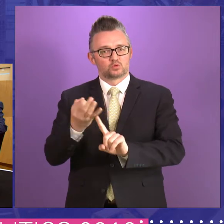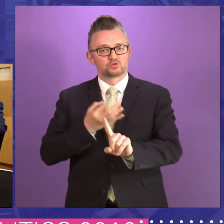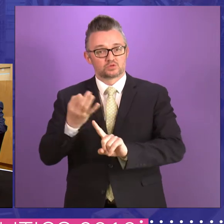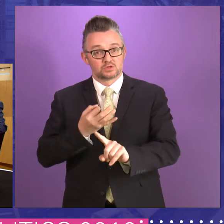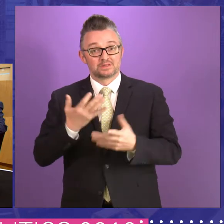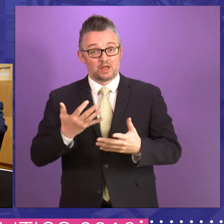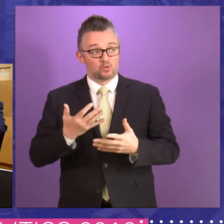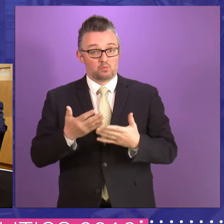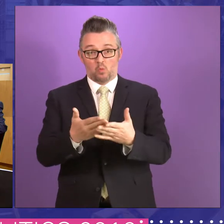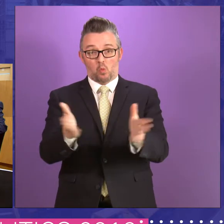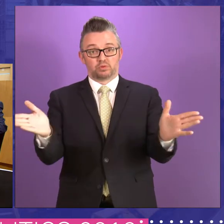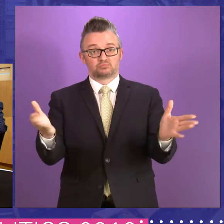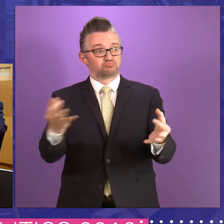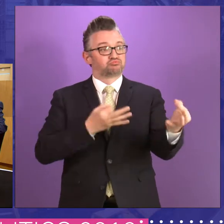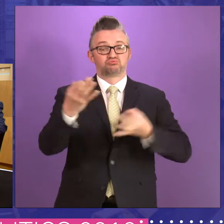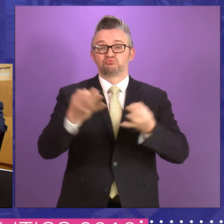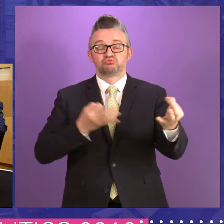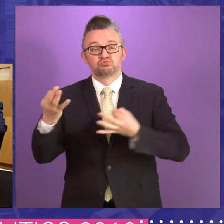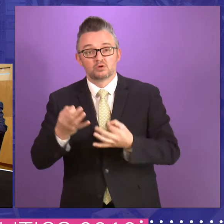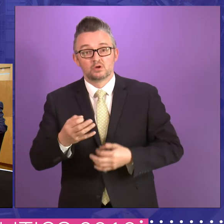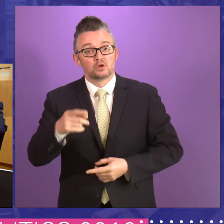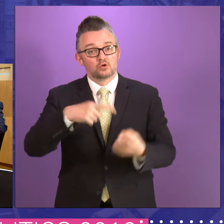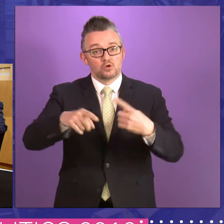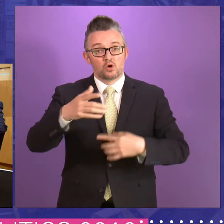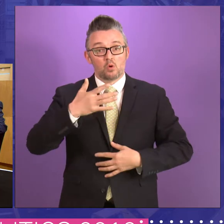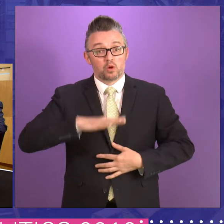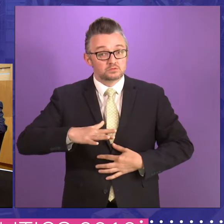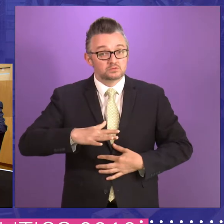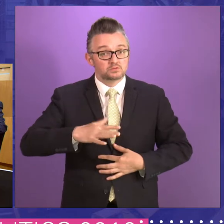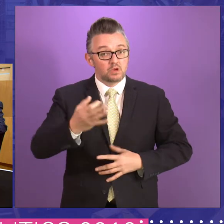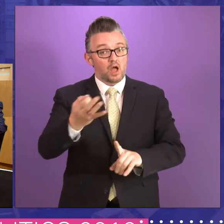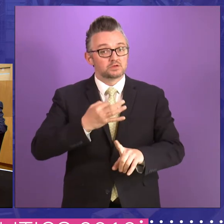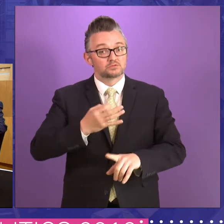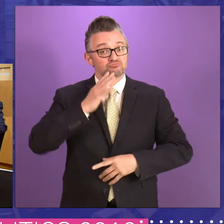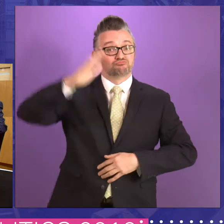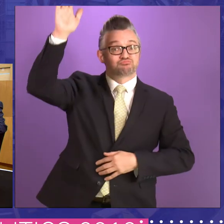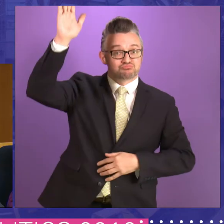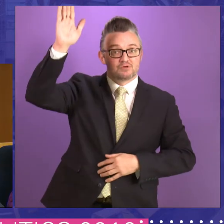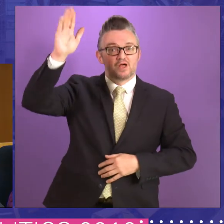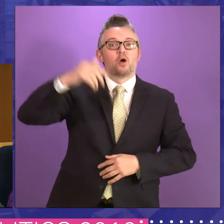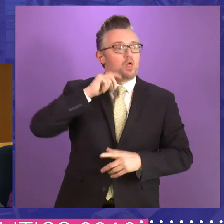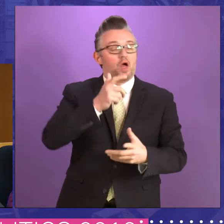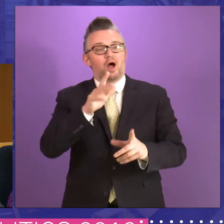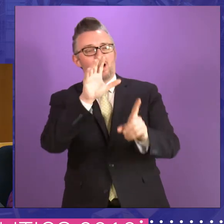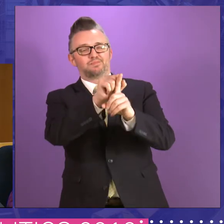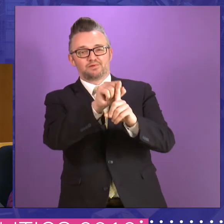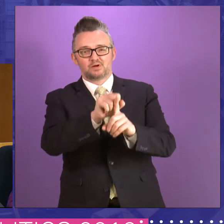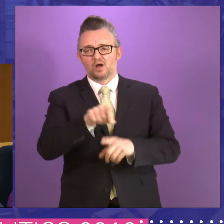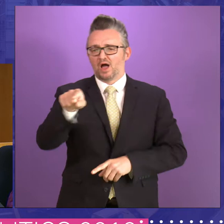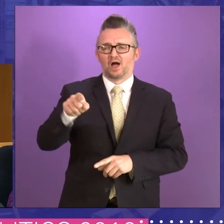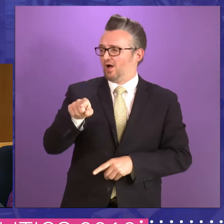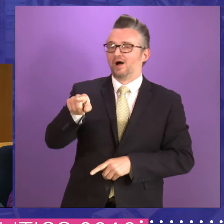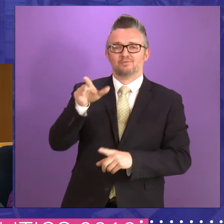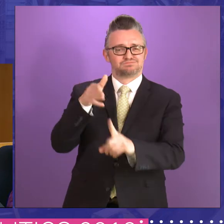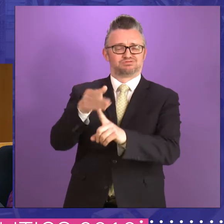now, we're now open to questions. Um, and so anybody that wants to catch my eye, just put your hand up or, and, uh, I've noticed quite a few former colleagues and they'll look at that. Richard